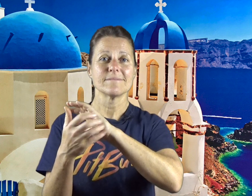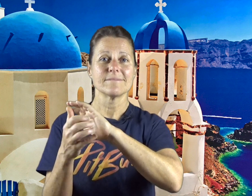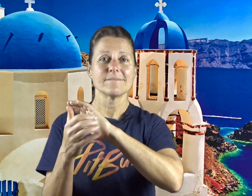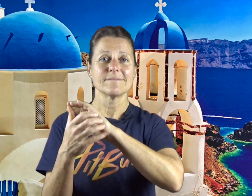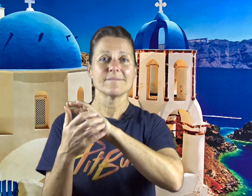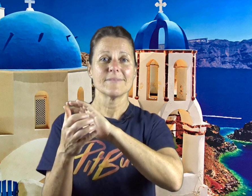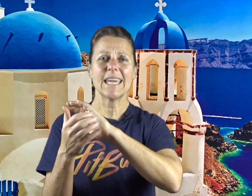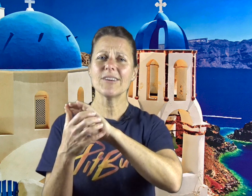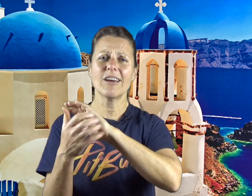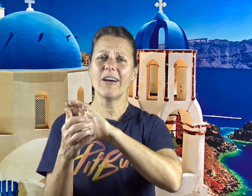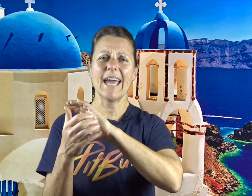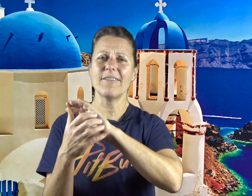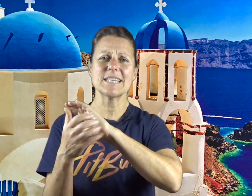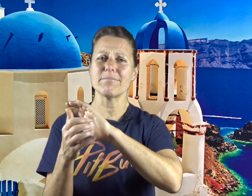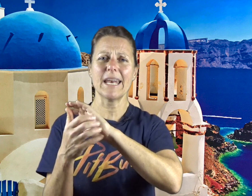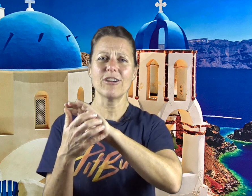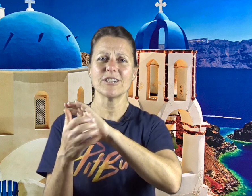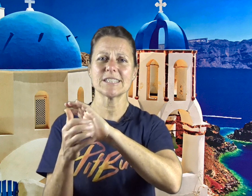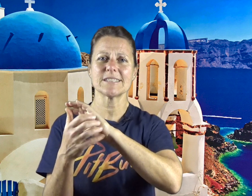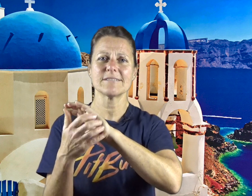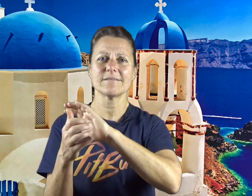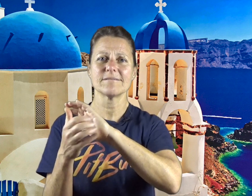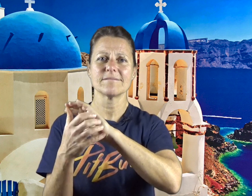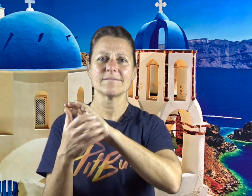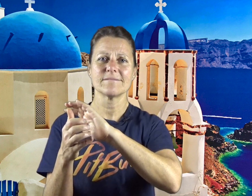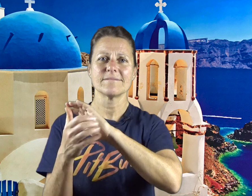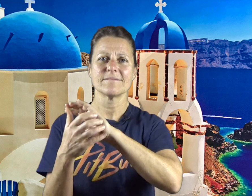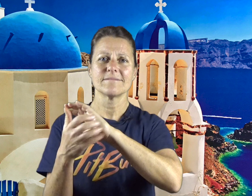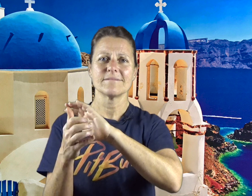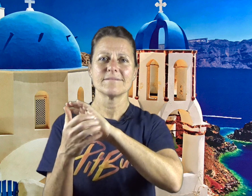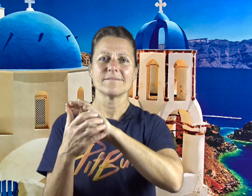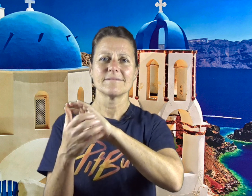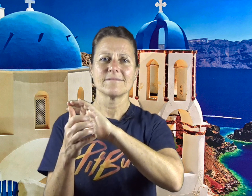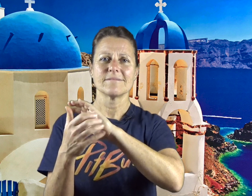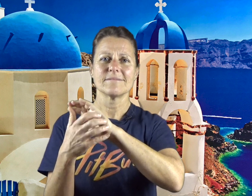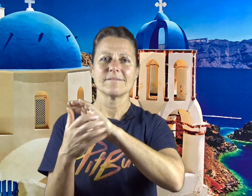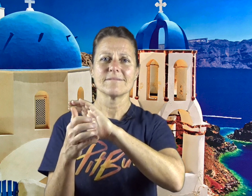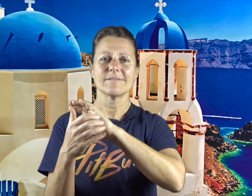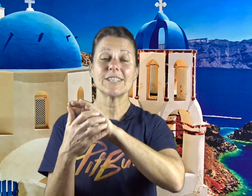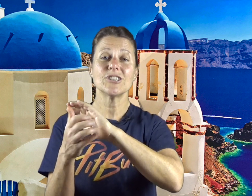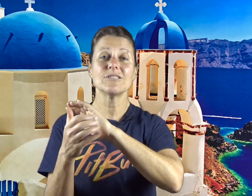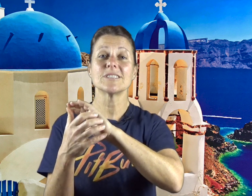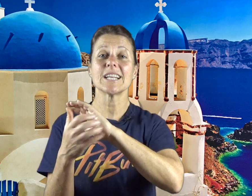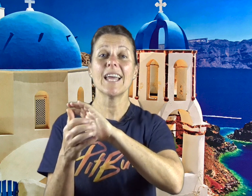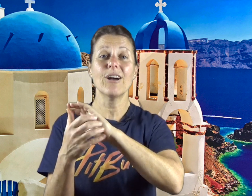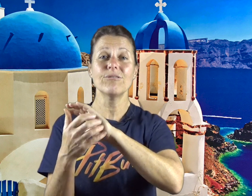Even though I have this money curse, I choose to love,